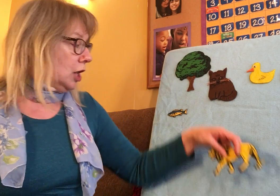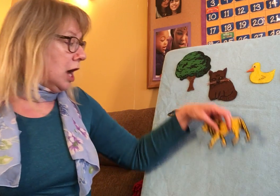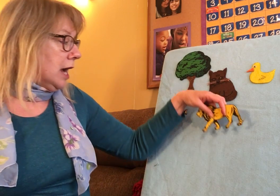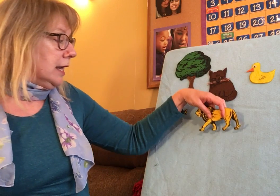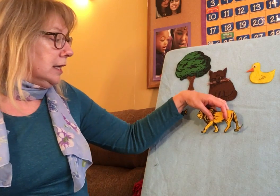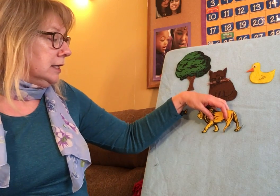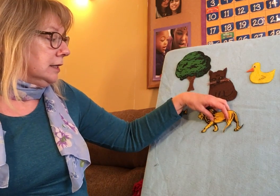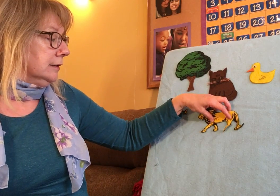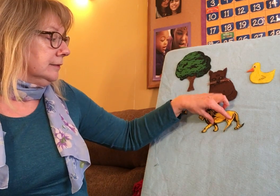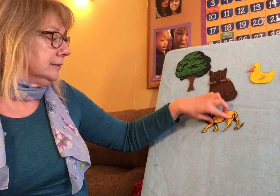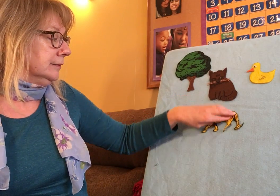lion?